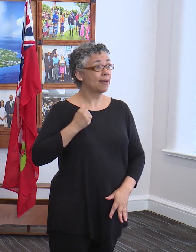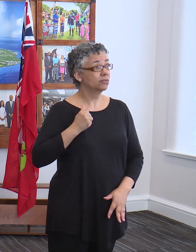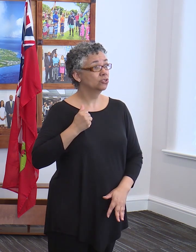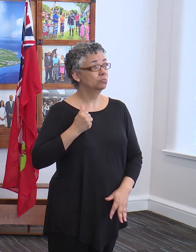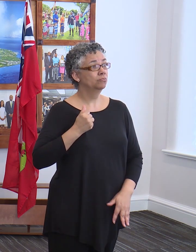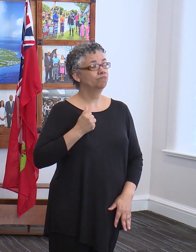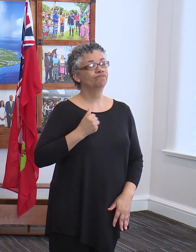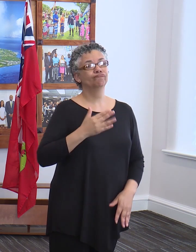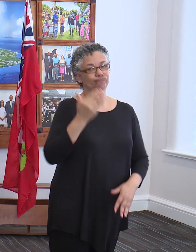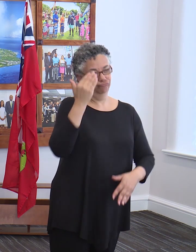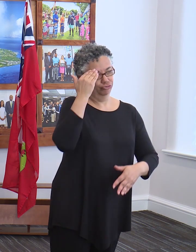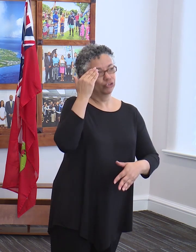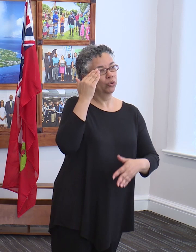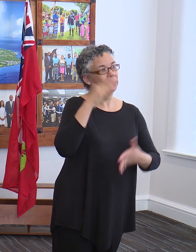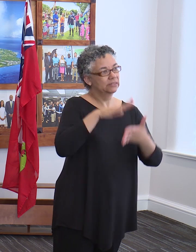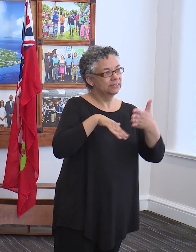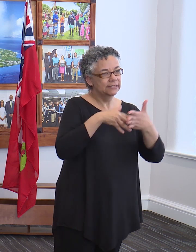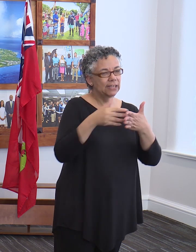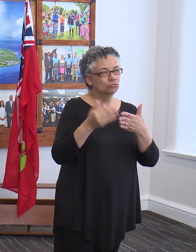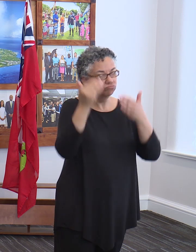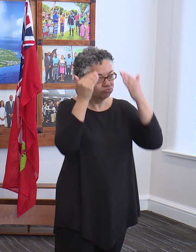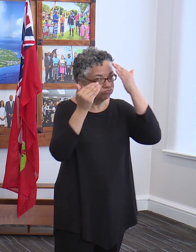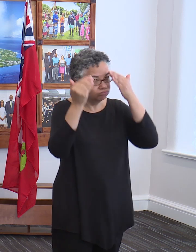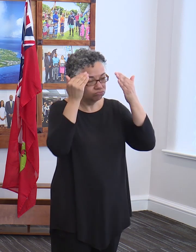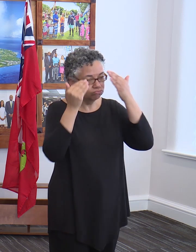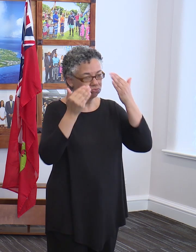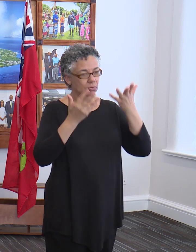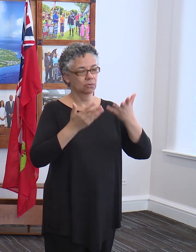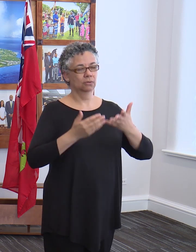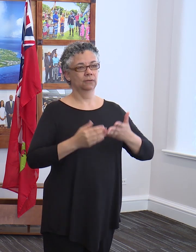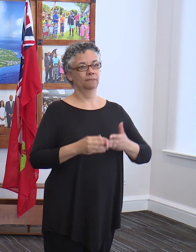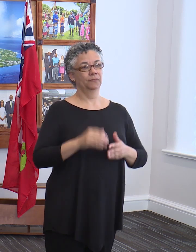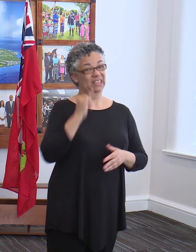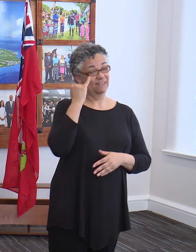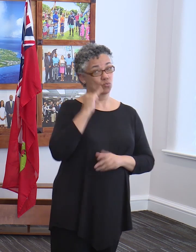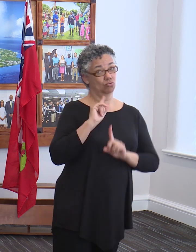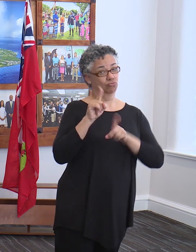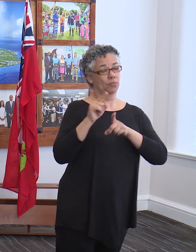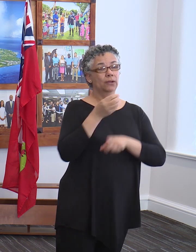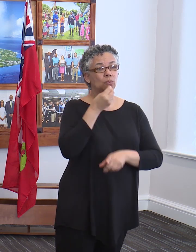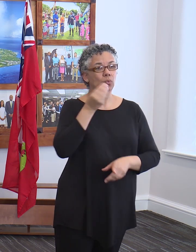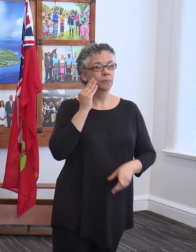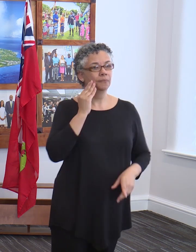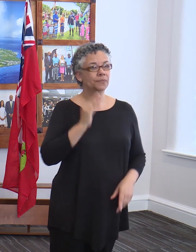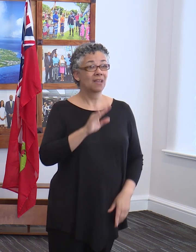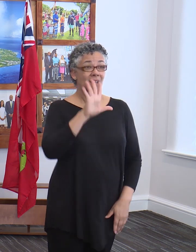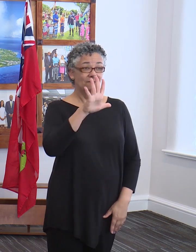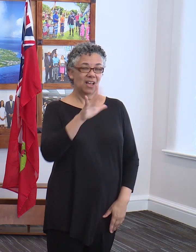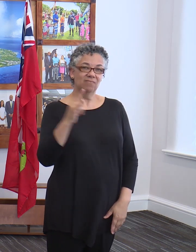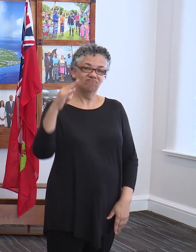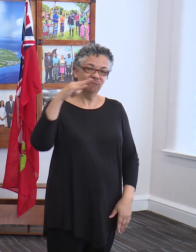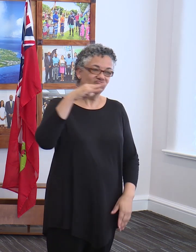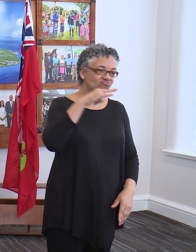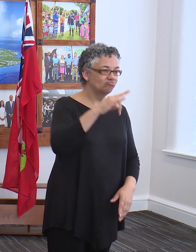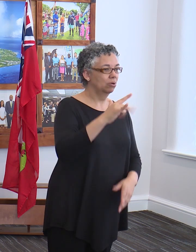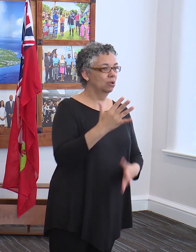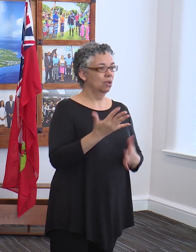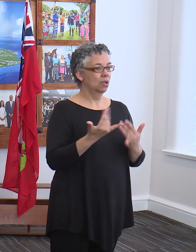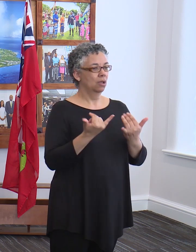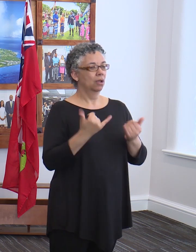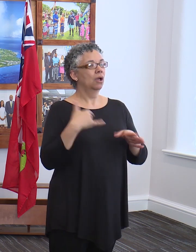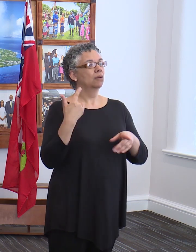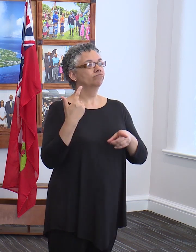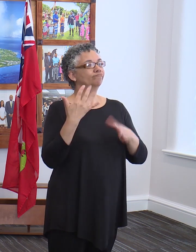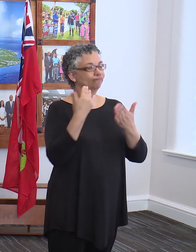aware of these and to make those arrangements so they can get back home should they wish. There are five flights coming in today with returning residents,